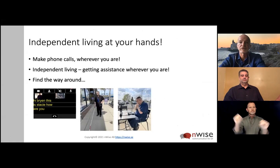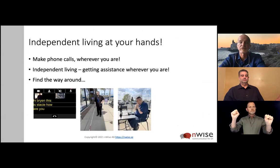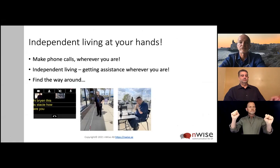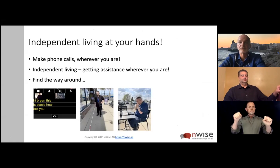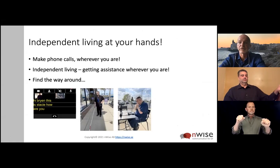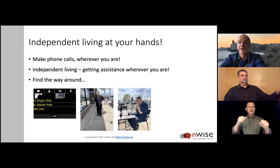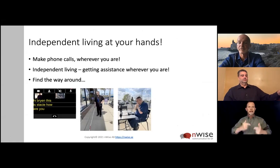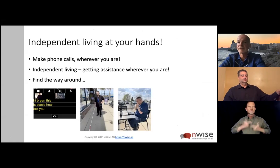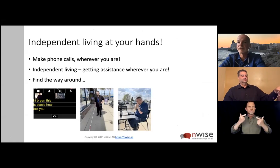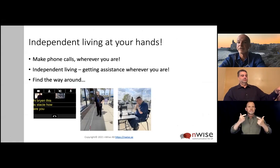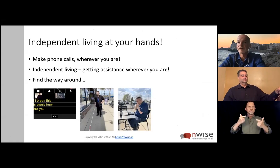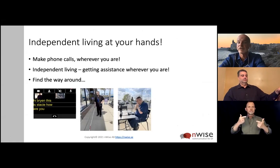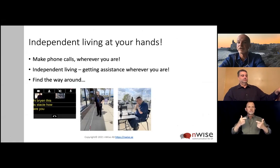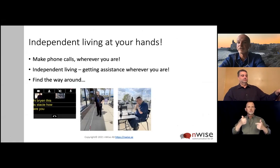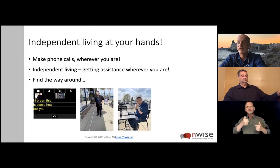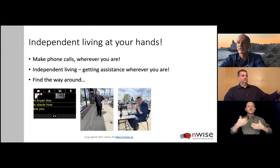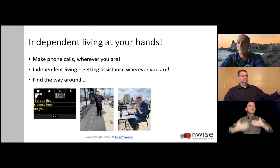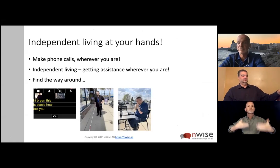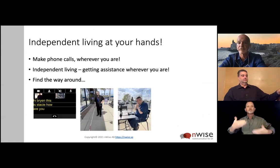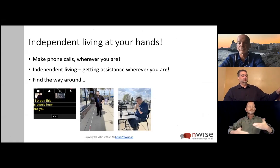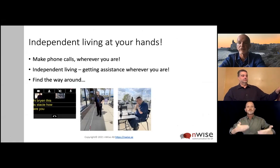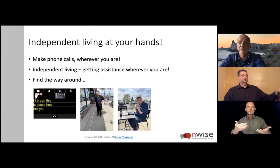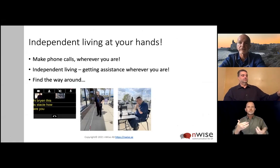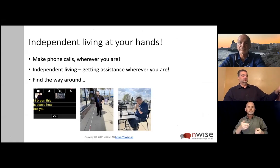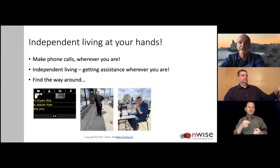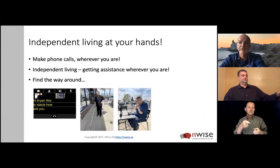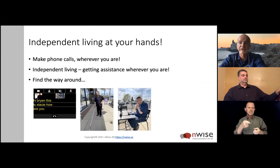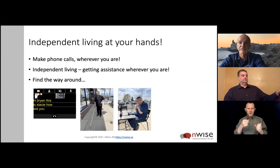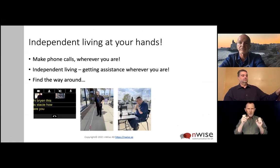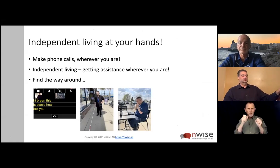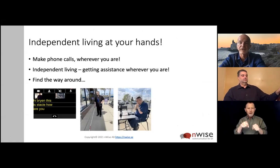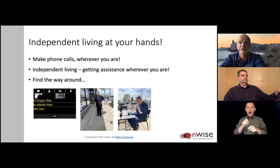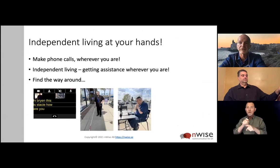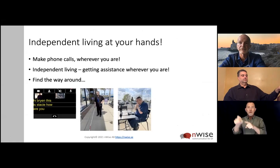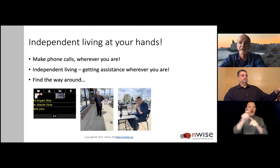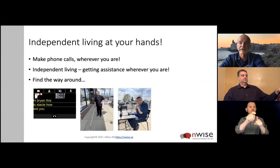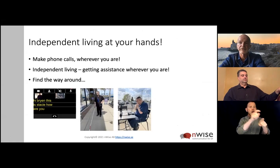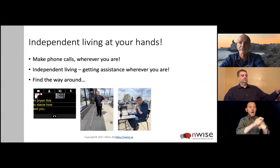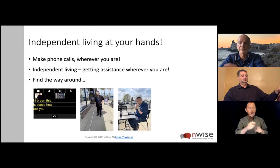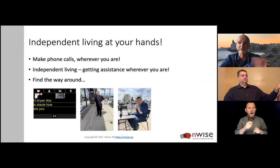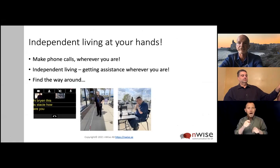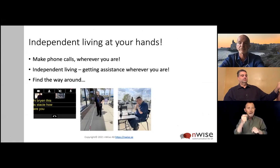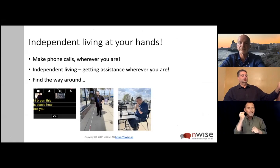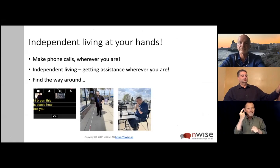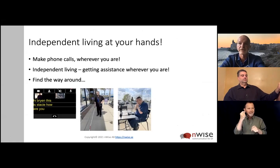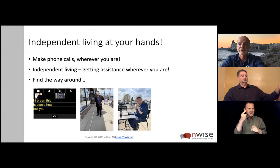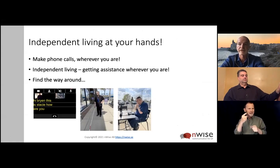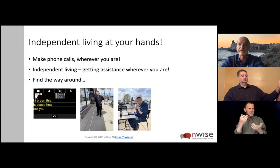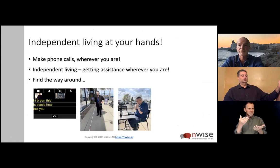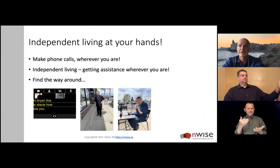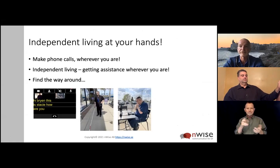So the ability to make phone calls wherever you are. It's something that many of us experience, but